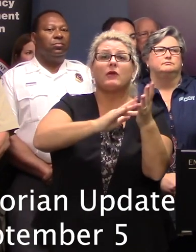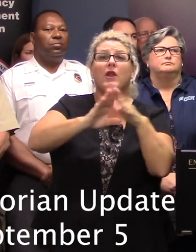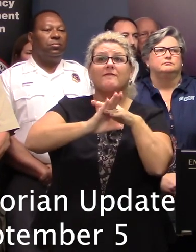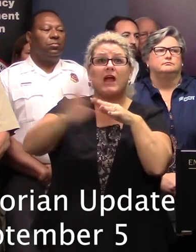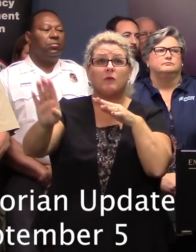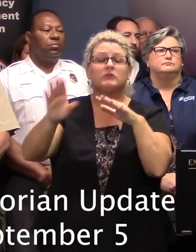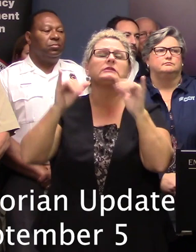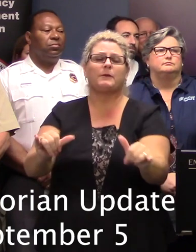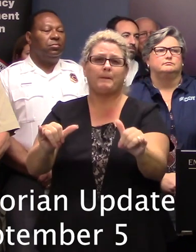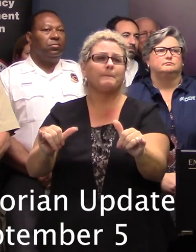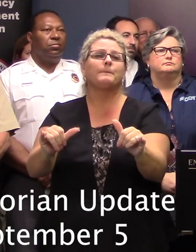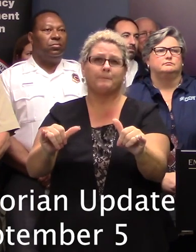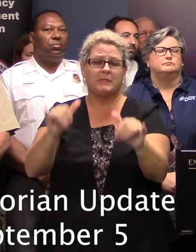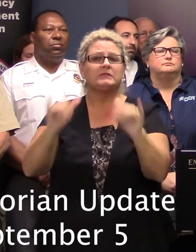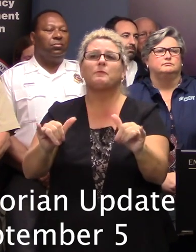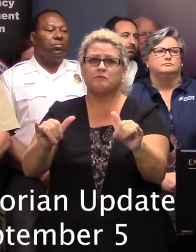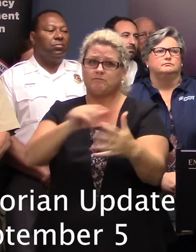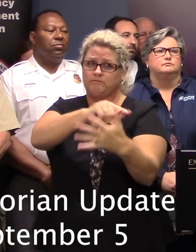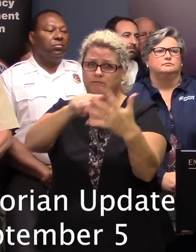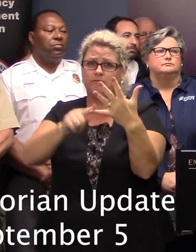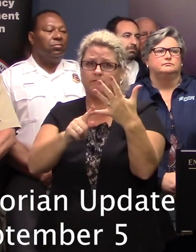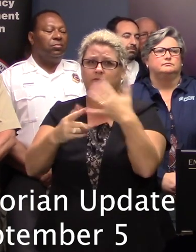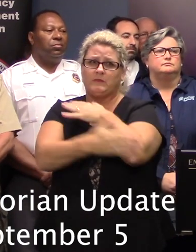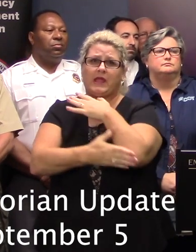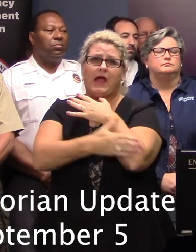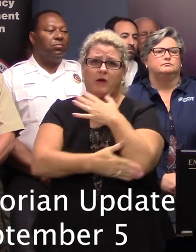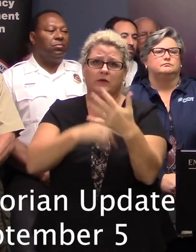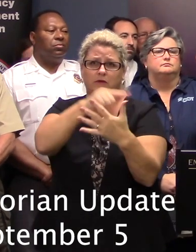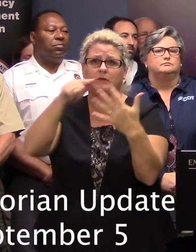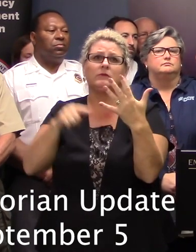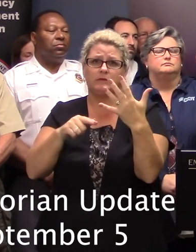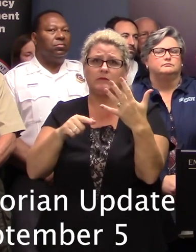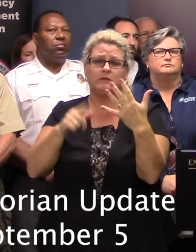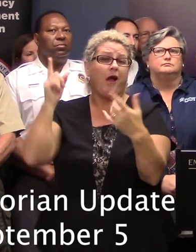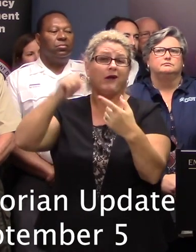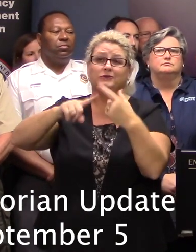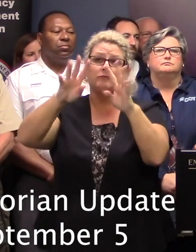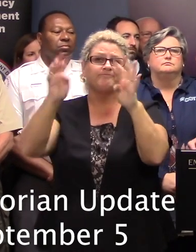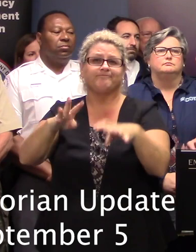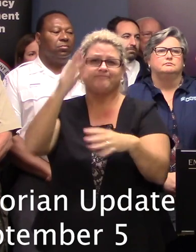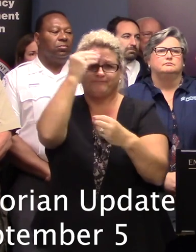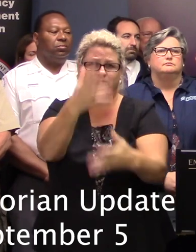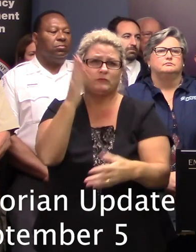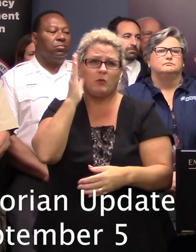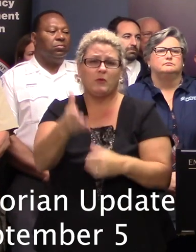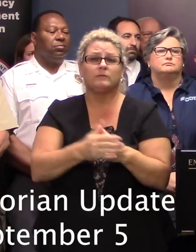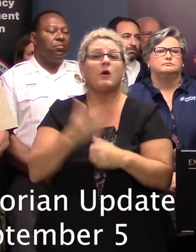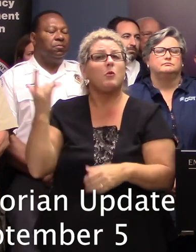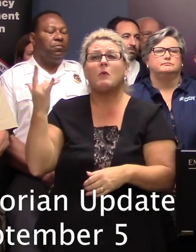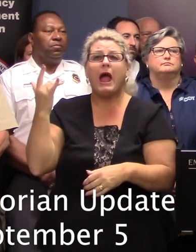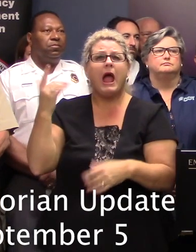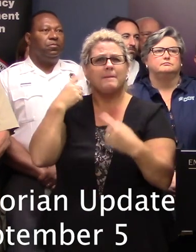will also remain in place for those five counties until further notice. And that is because it's